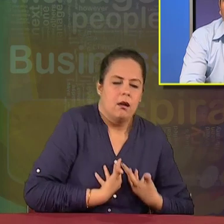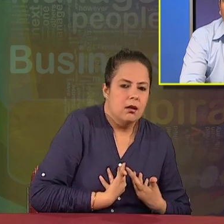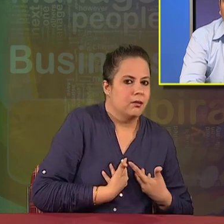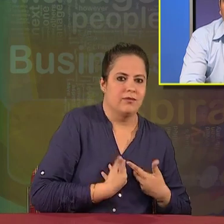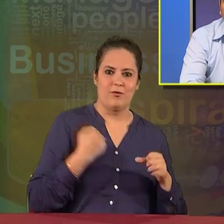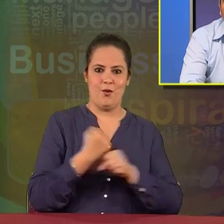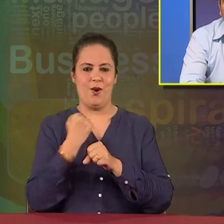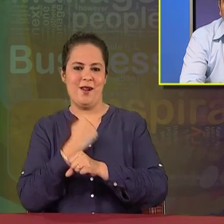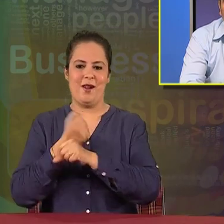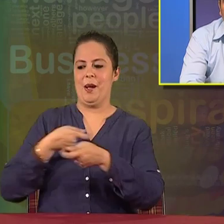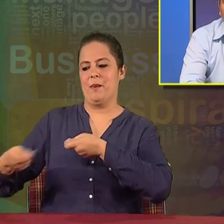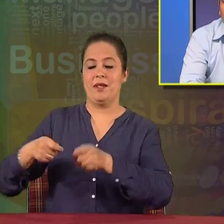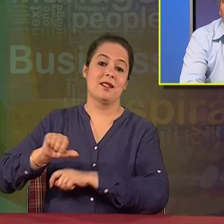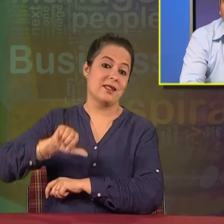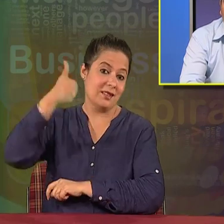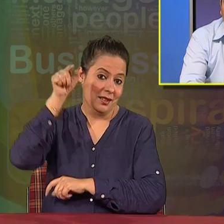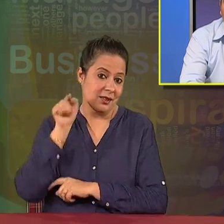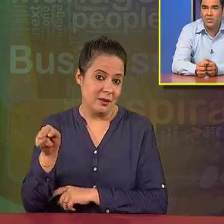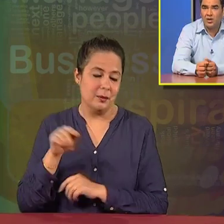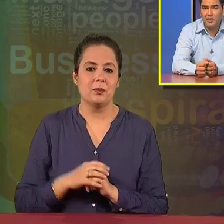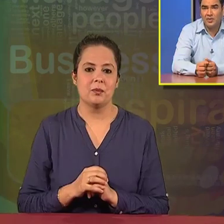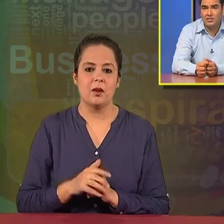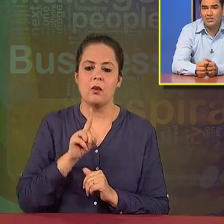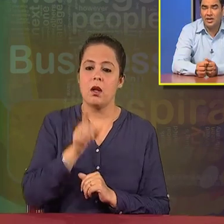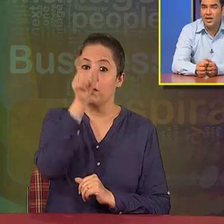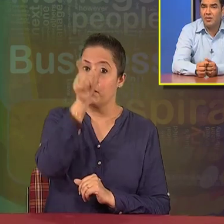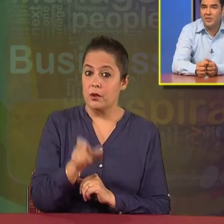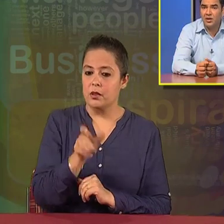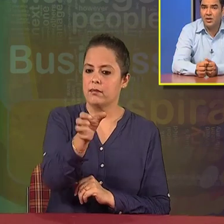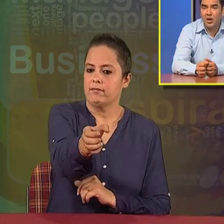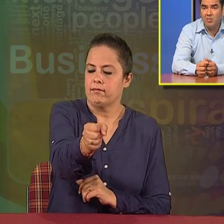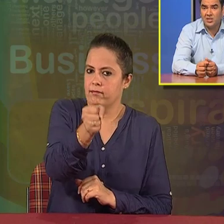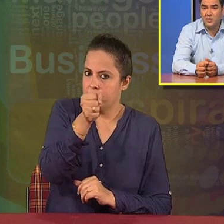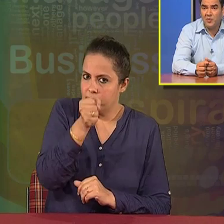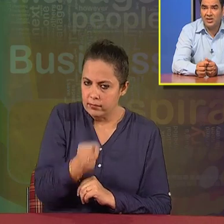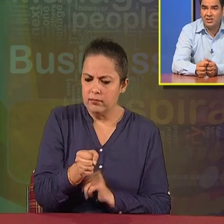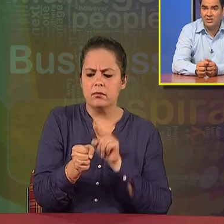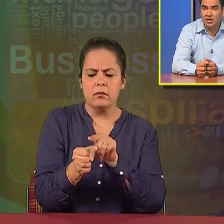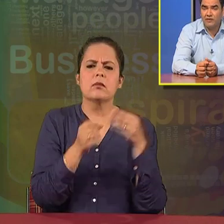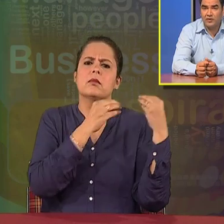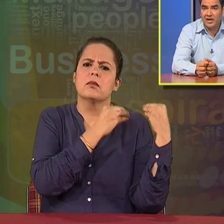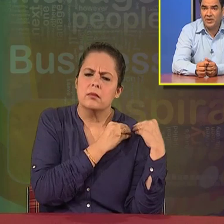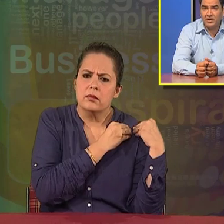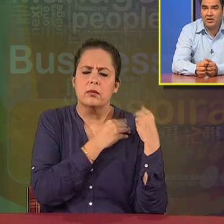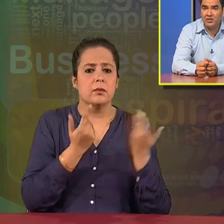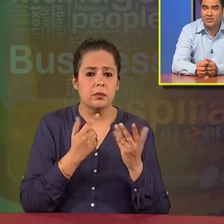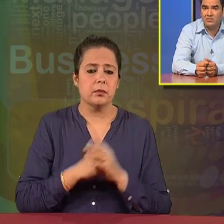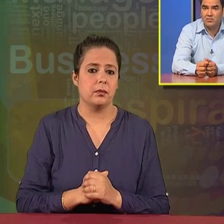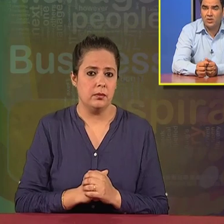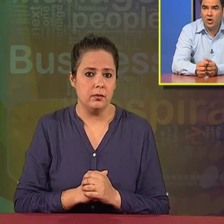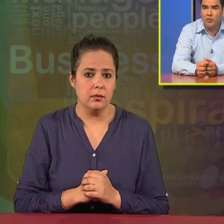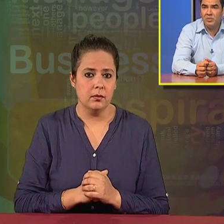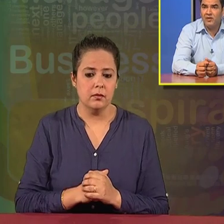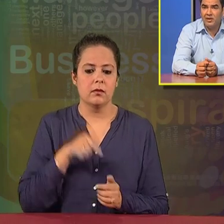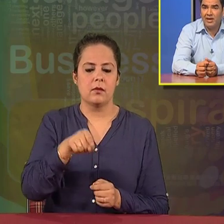they will be working for the success of the organization. A person in a company must be appointed for that particular cause,